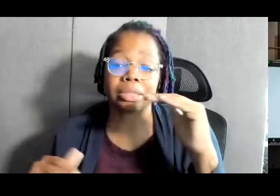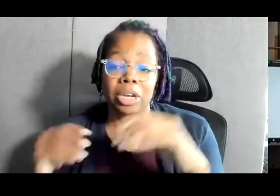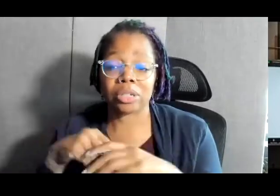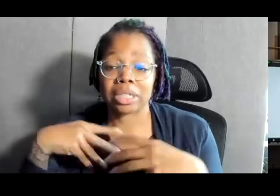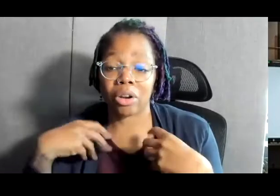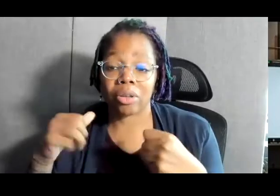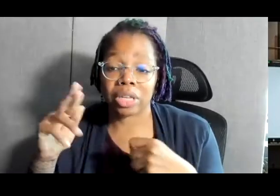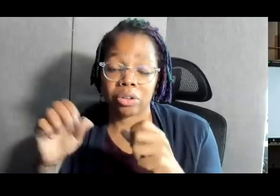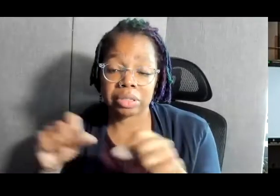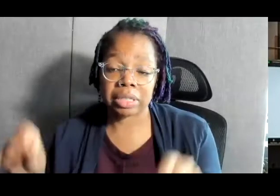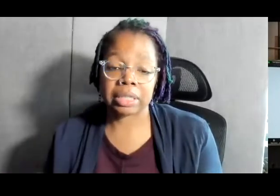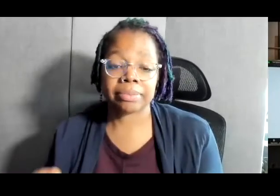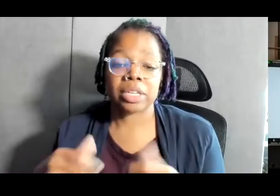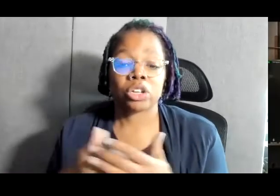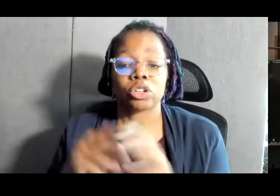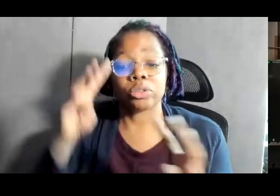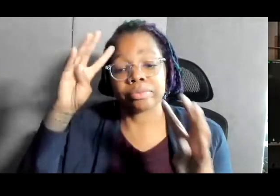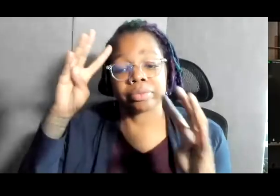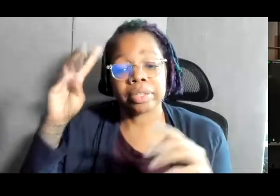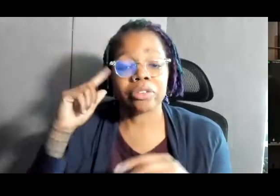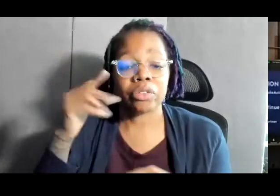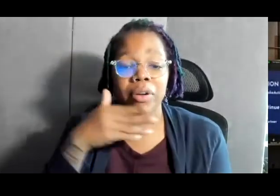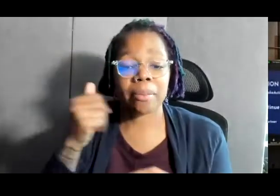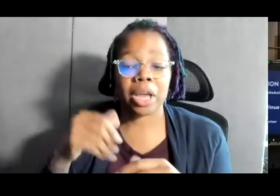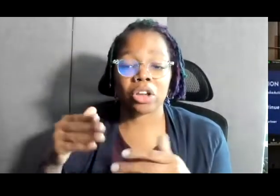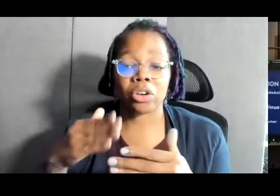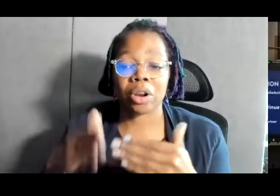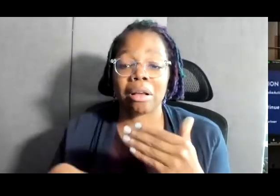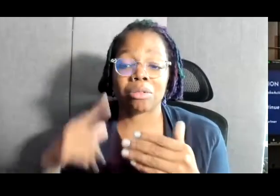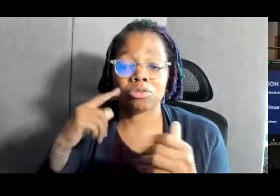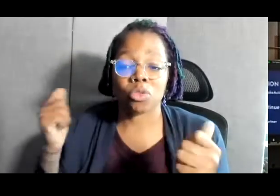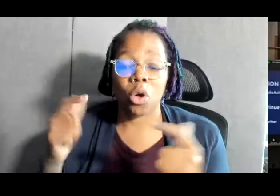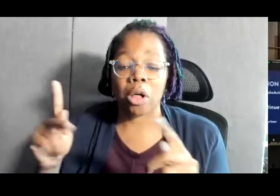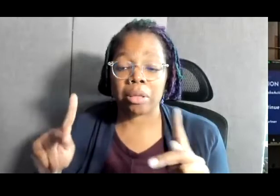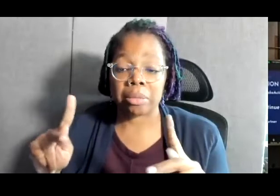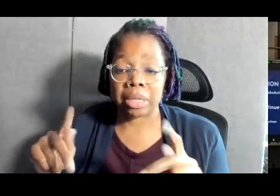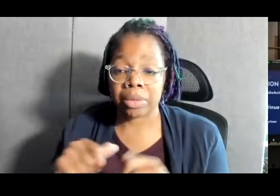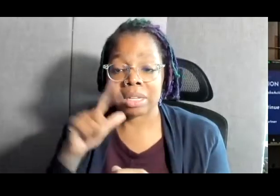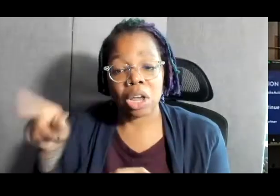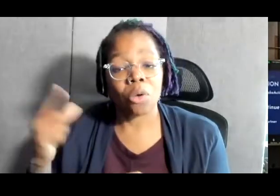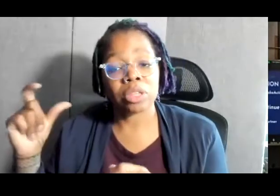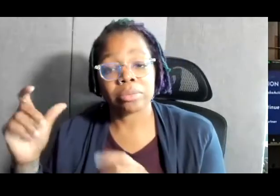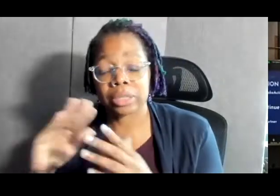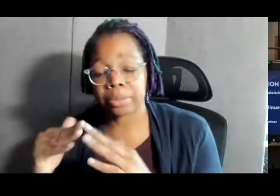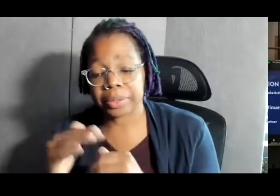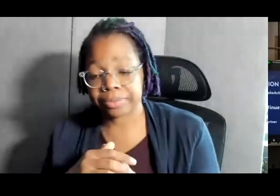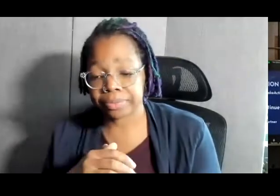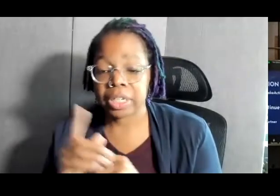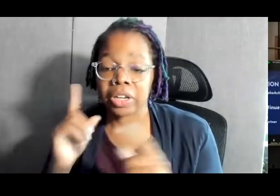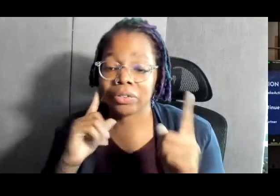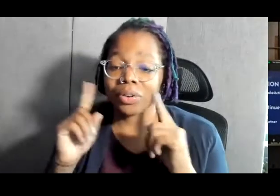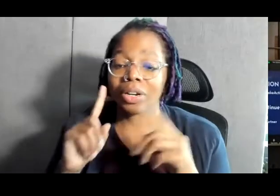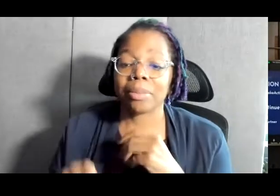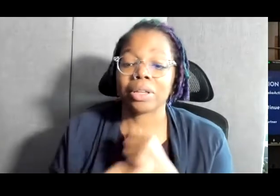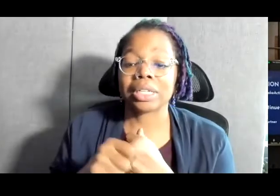and innovative efforts to bring about better wellness outcomes for all Americans, not just for the Muslim community. You've heard about the